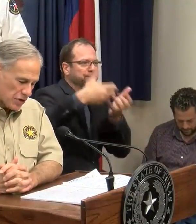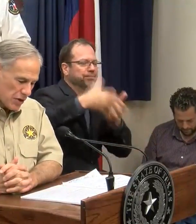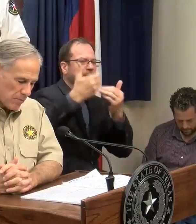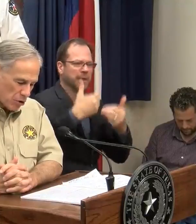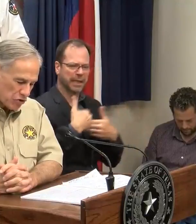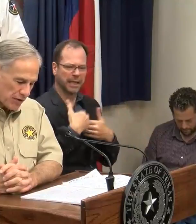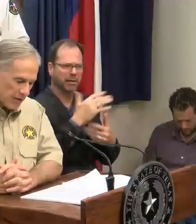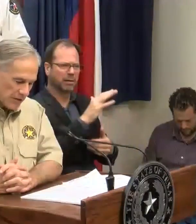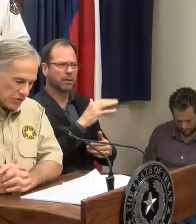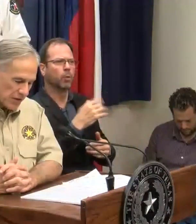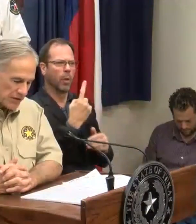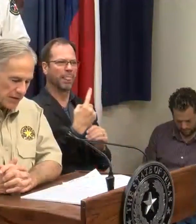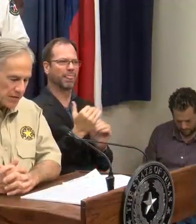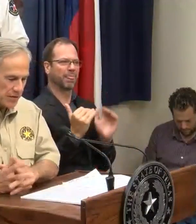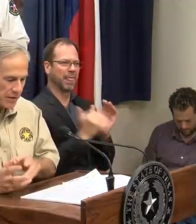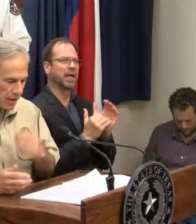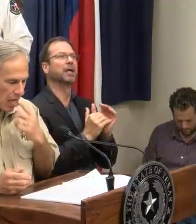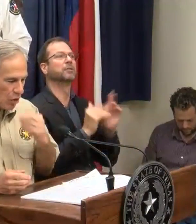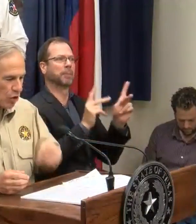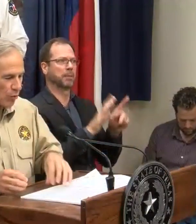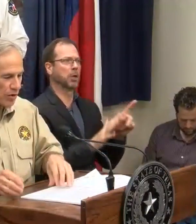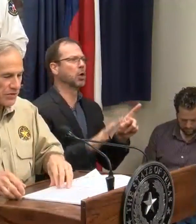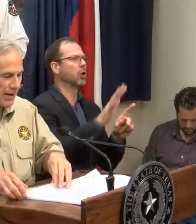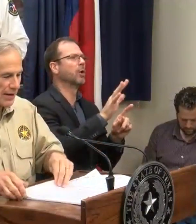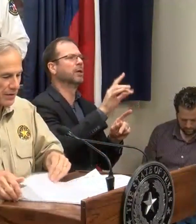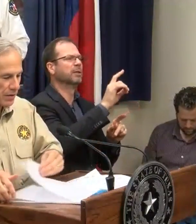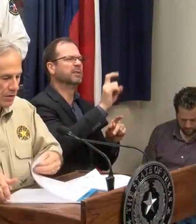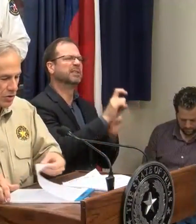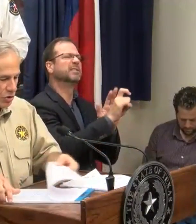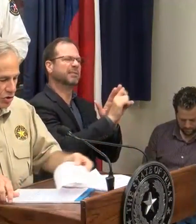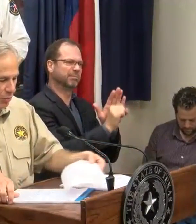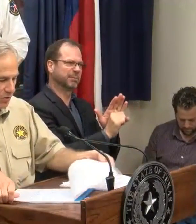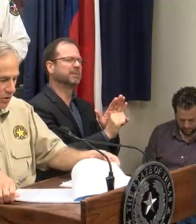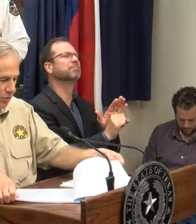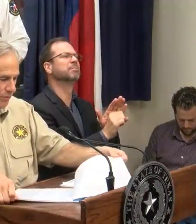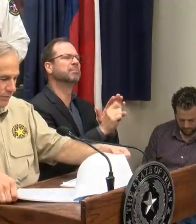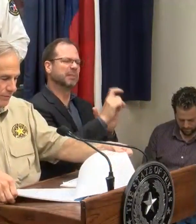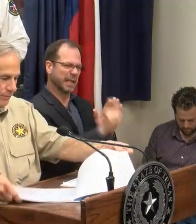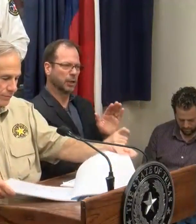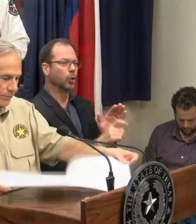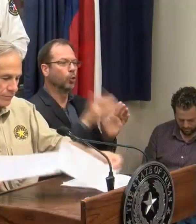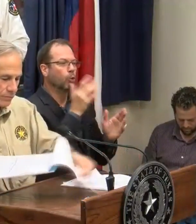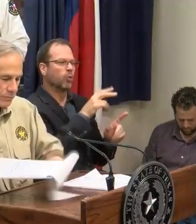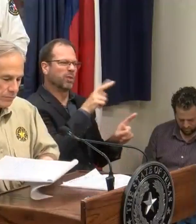,000 personnel in the state of Texas who were assigned to search and rescue.